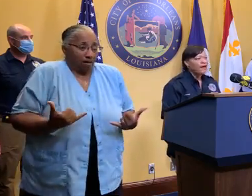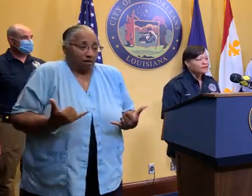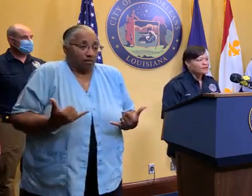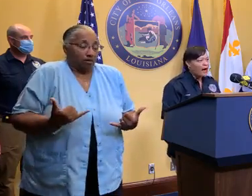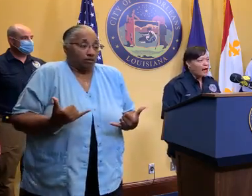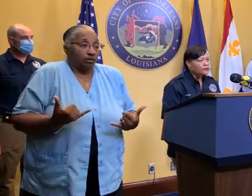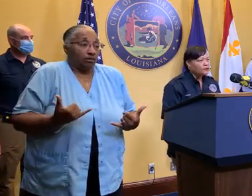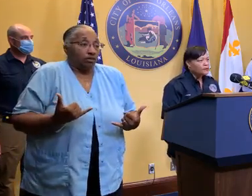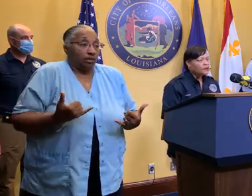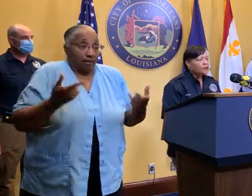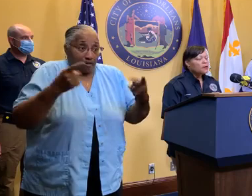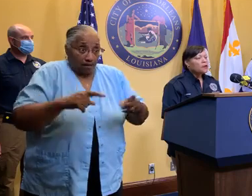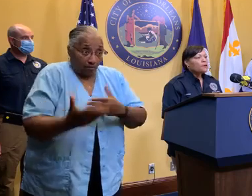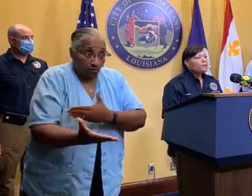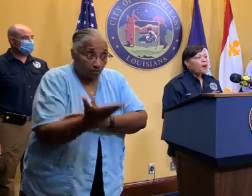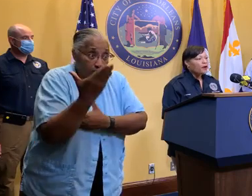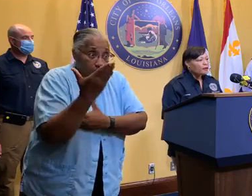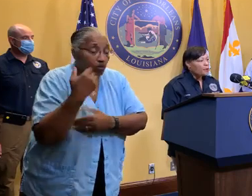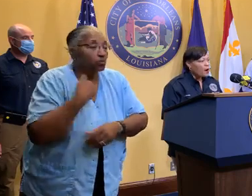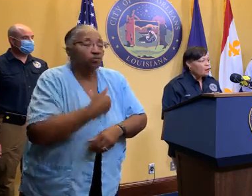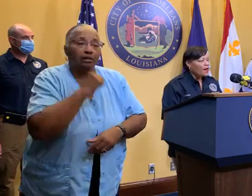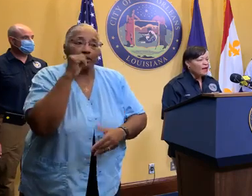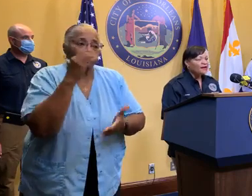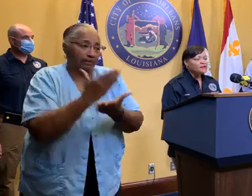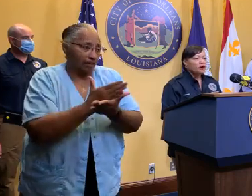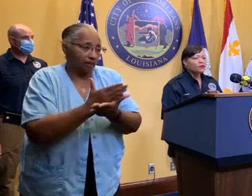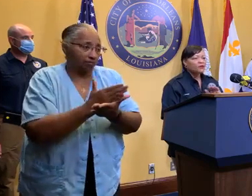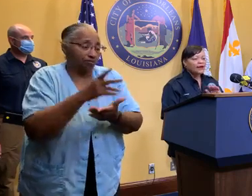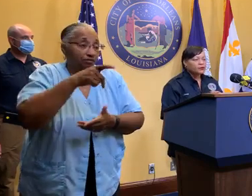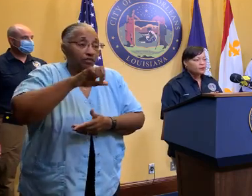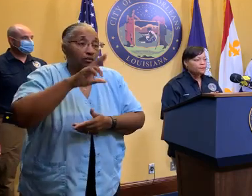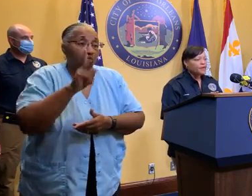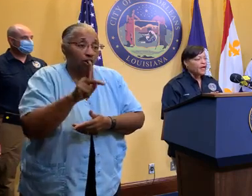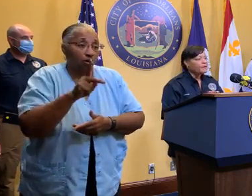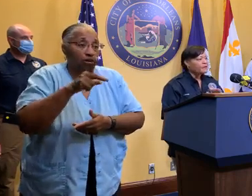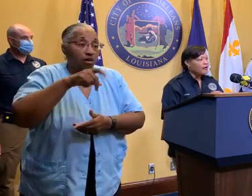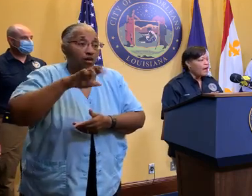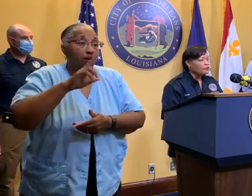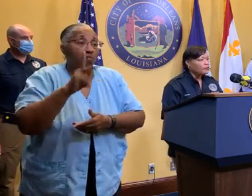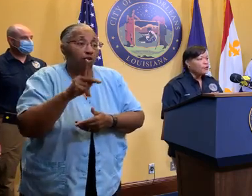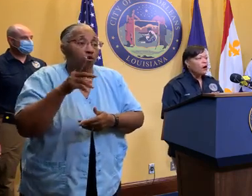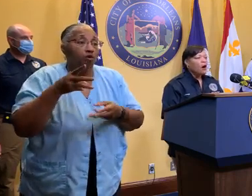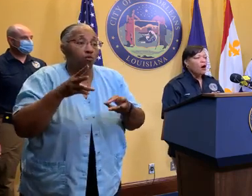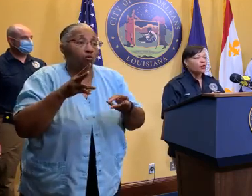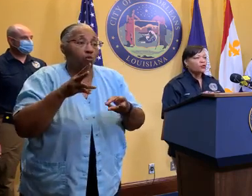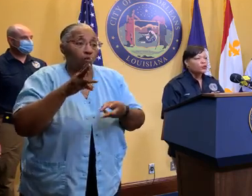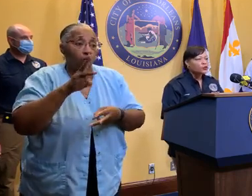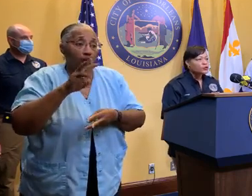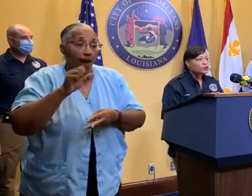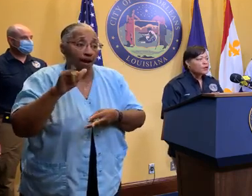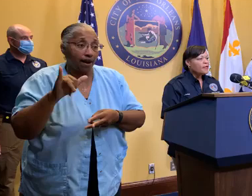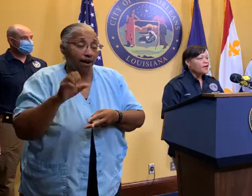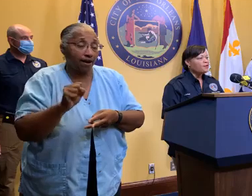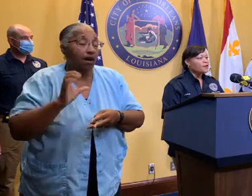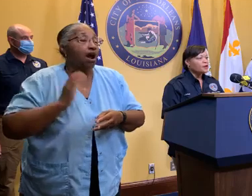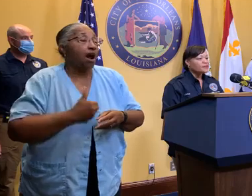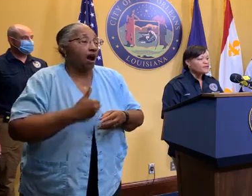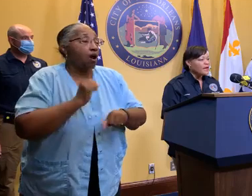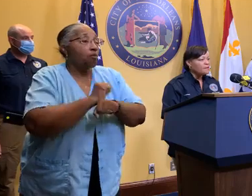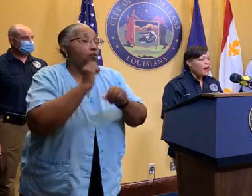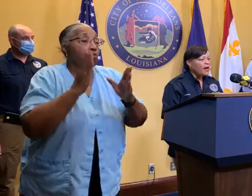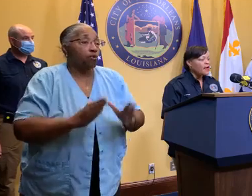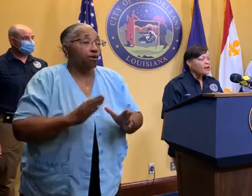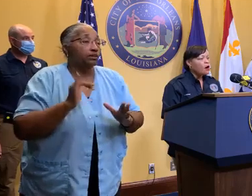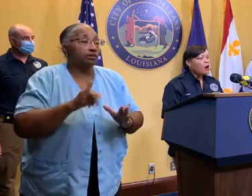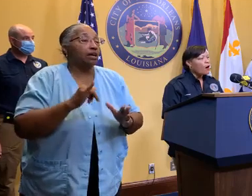we will not stop. Park and Parkways, our director and McDonald, our crews that have been on